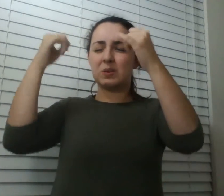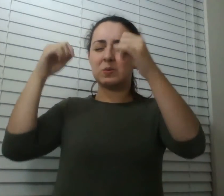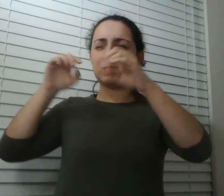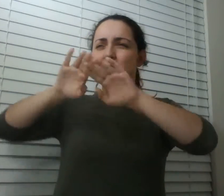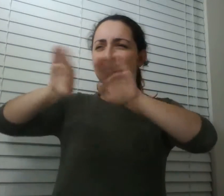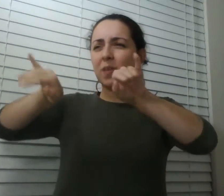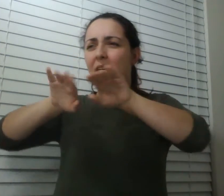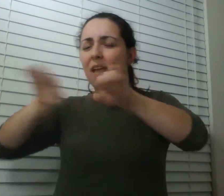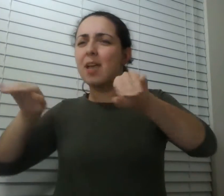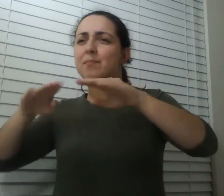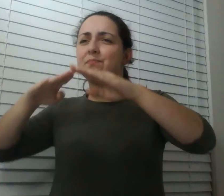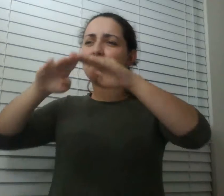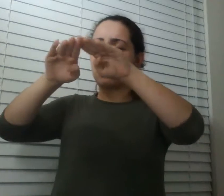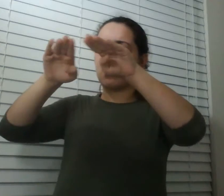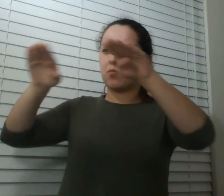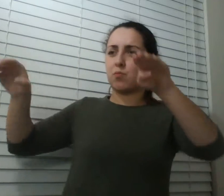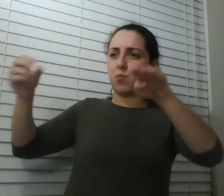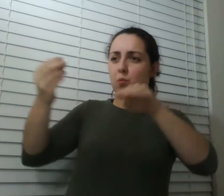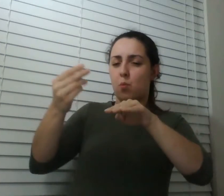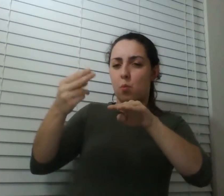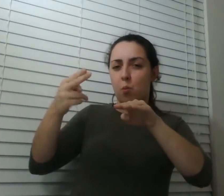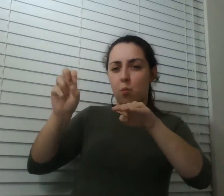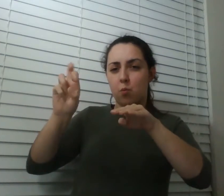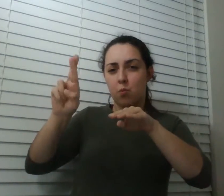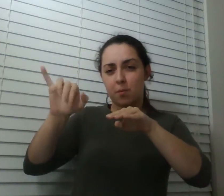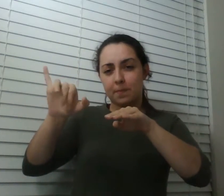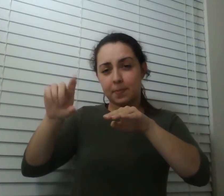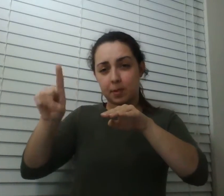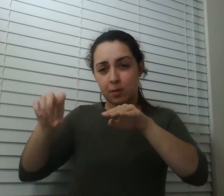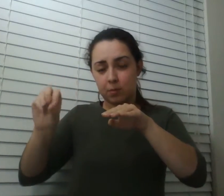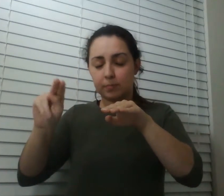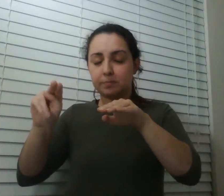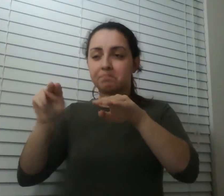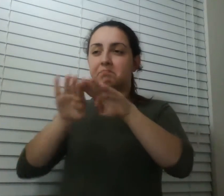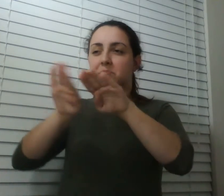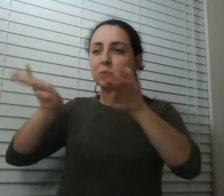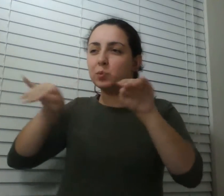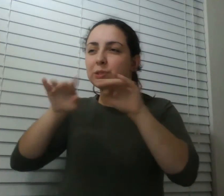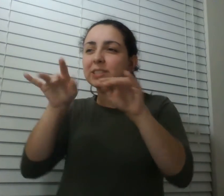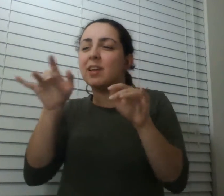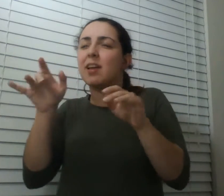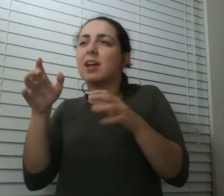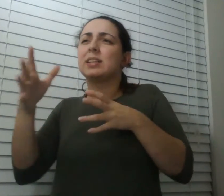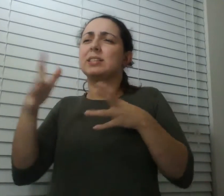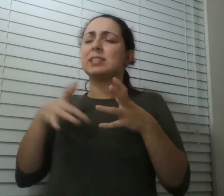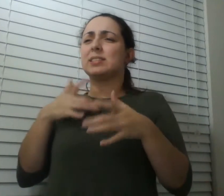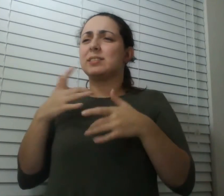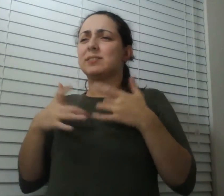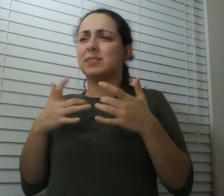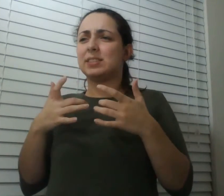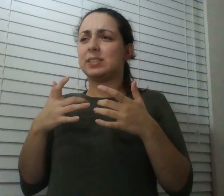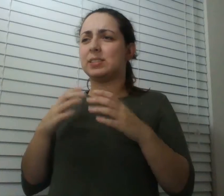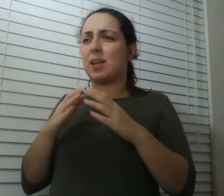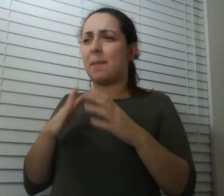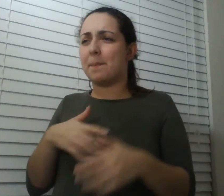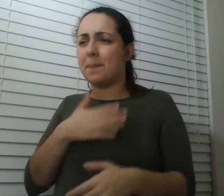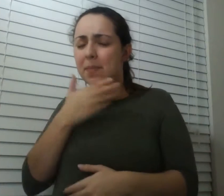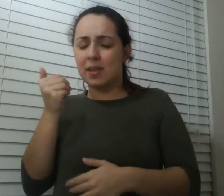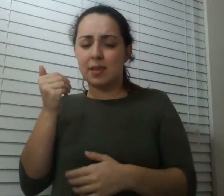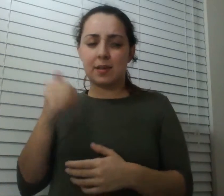a non-fiction writer i came across a great essay this year called the pain scale and for me eula kind of comes closest